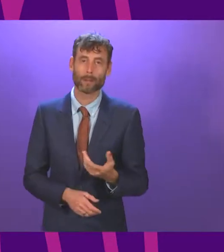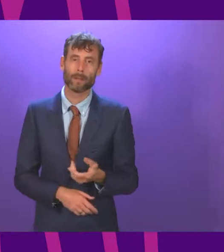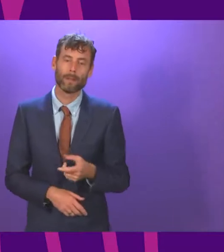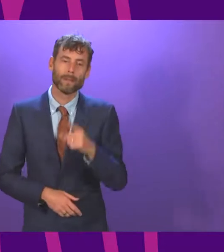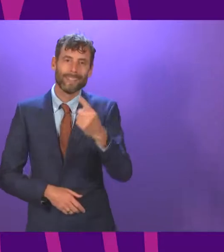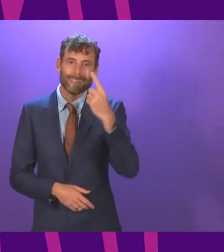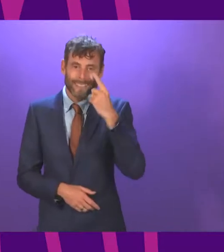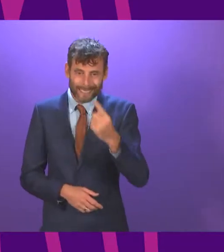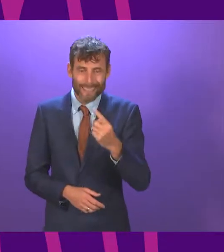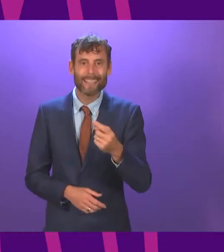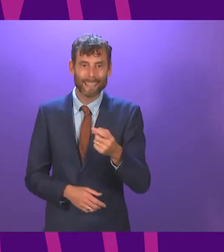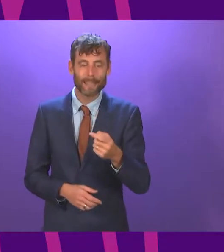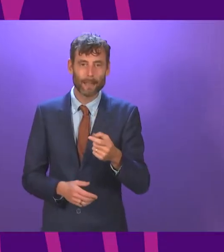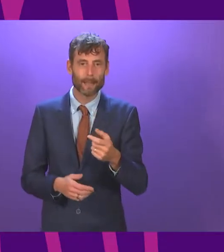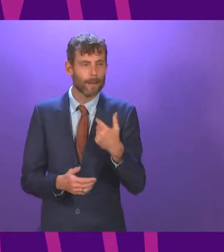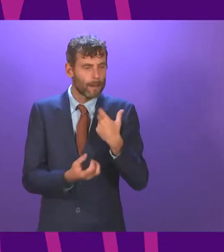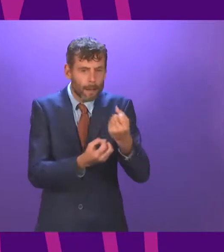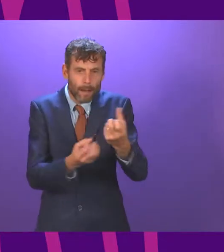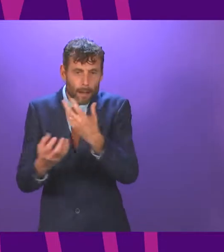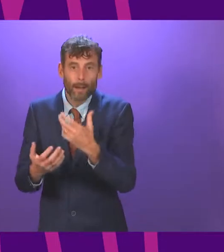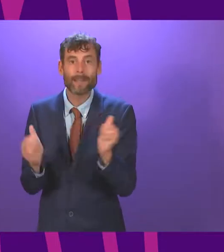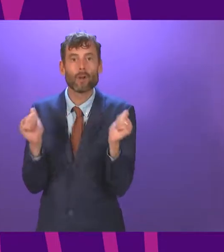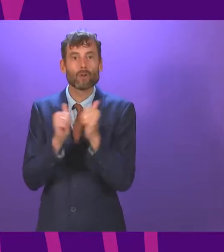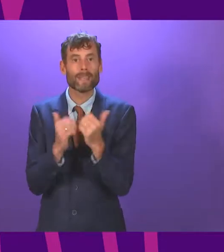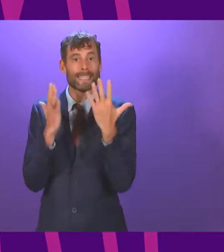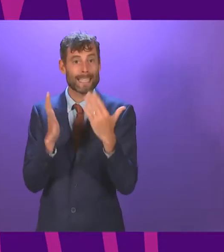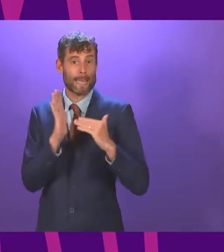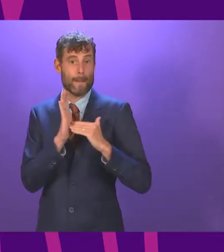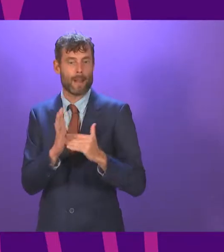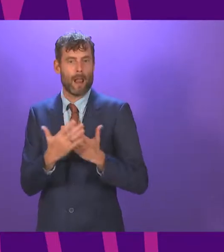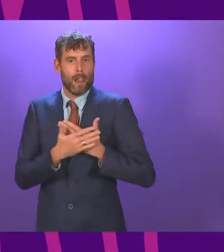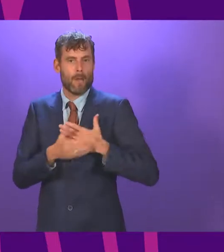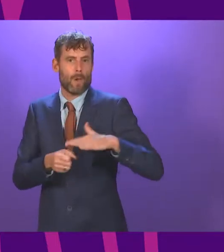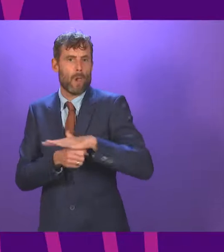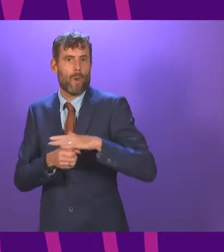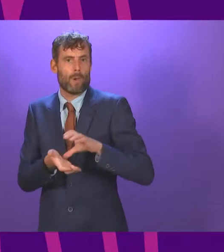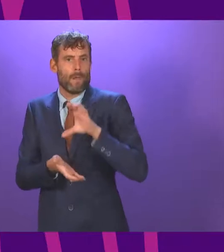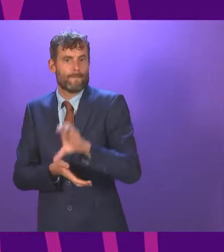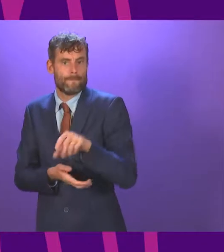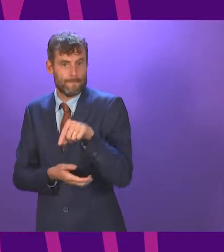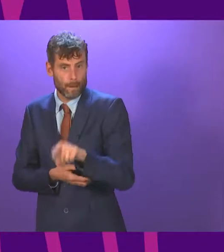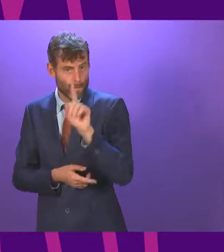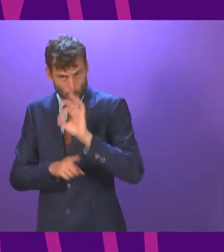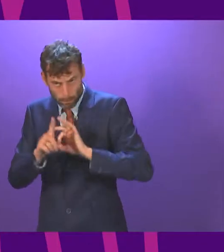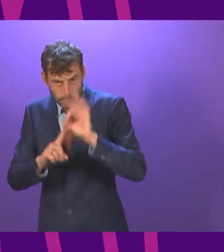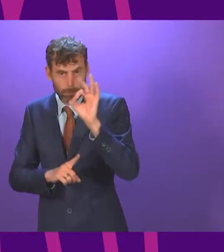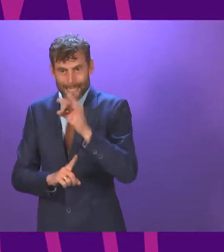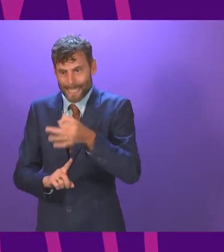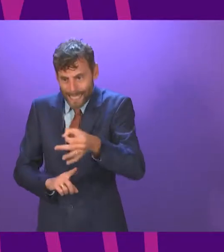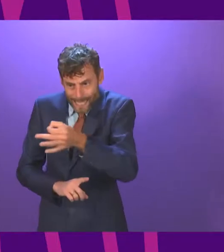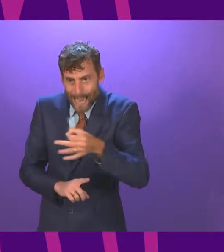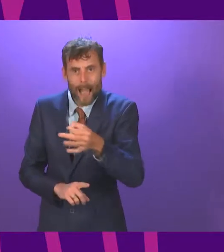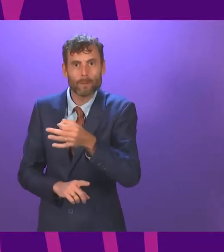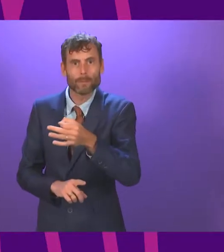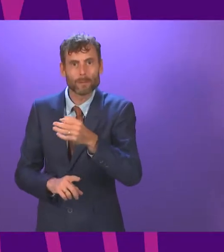Tariff, and Ellen, I'm very pleased about the launch of the 10 million Scotland Loves Local Fund to help transform towns and neighbourhoods.